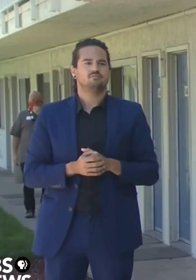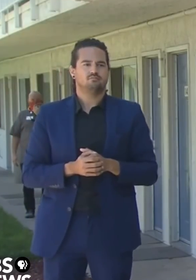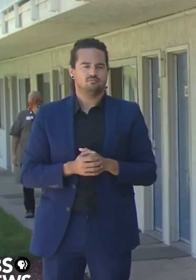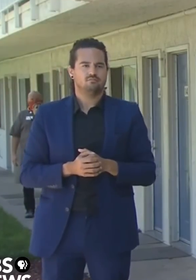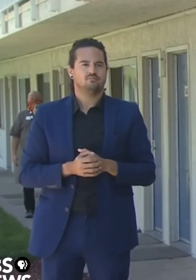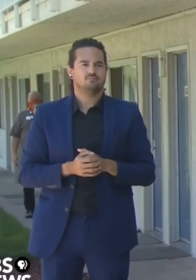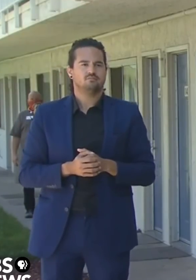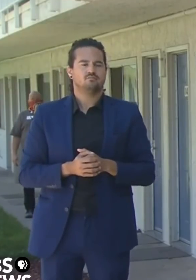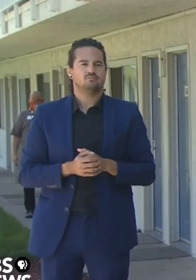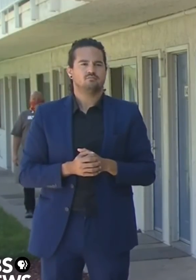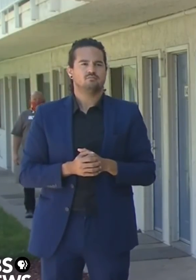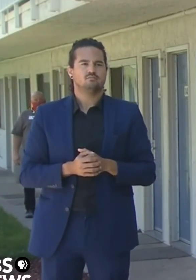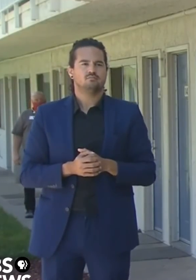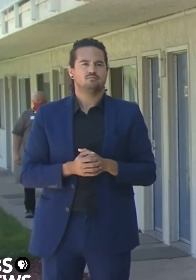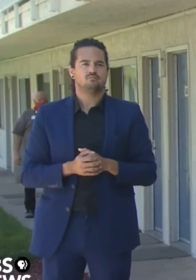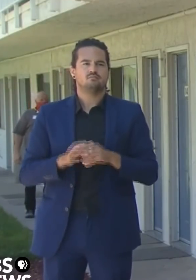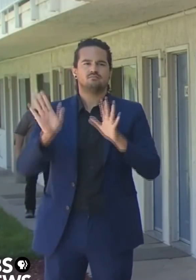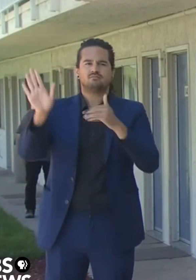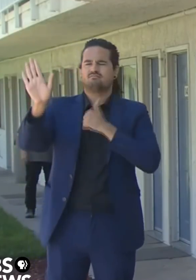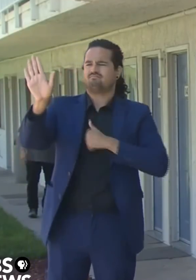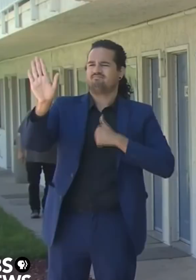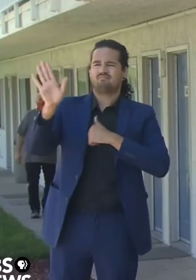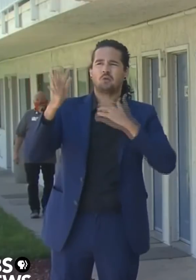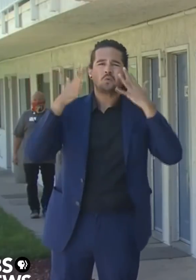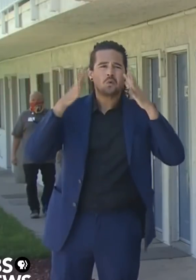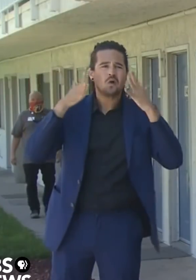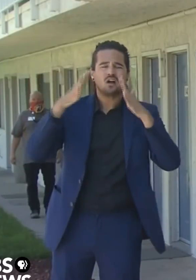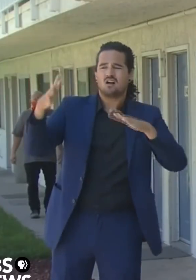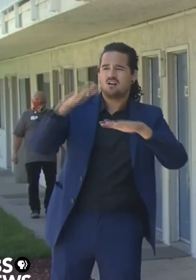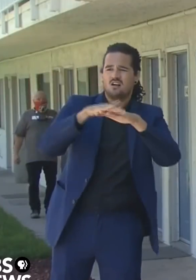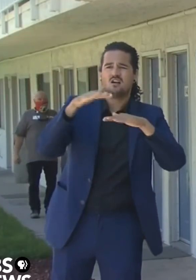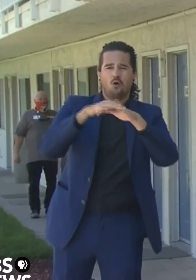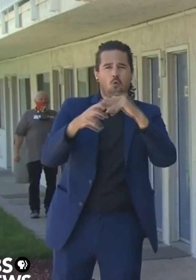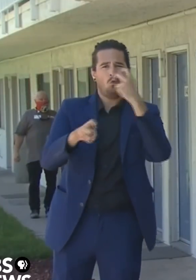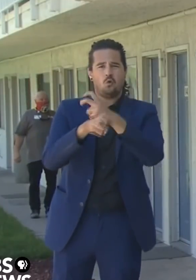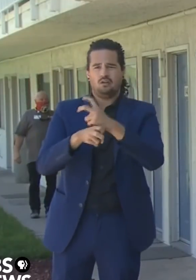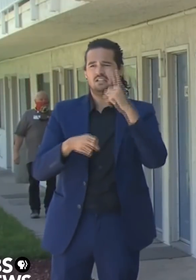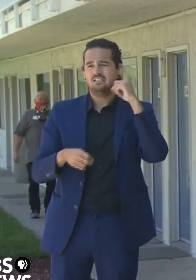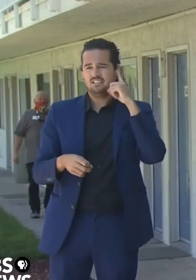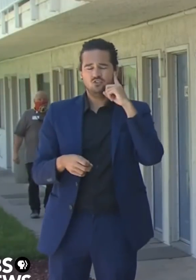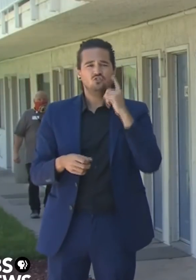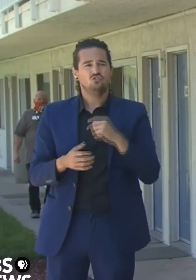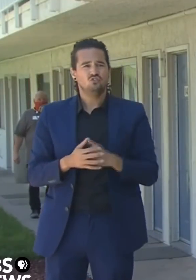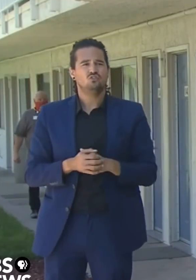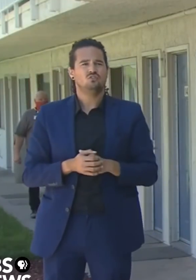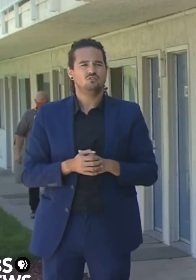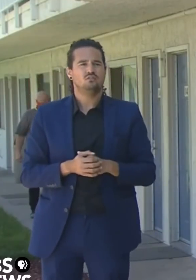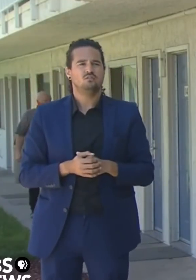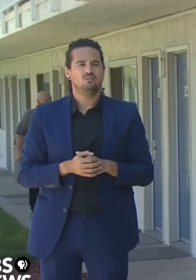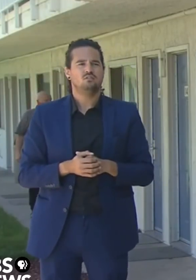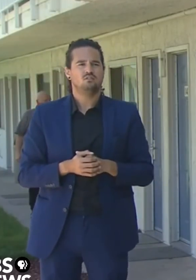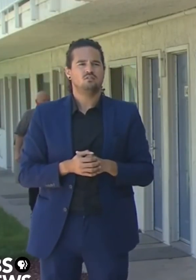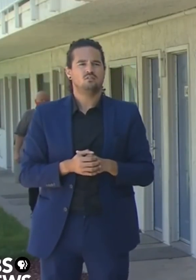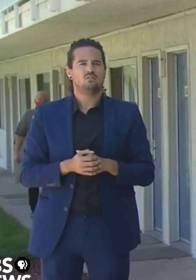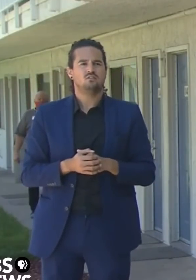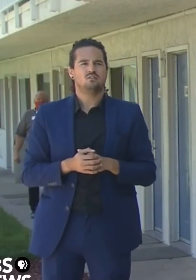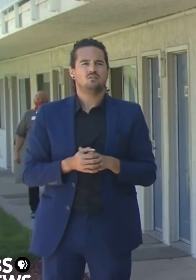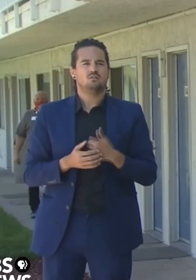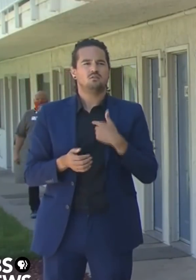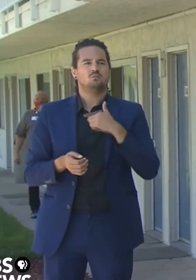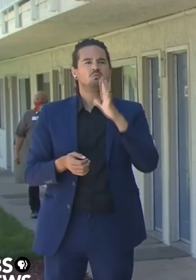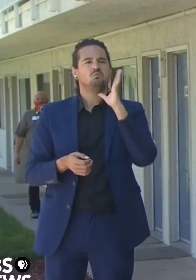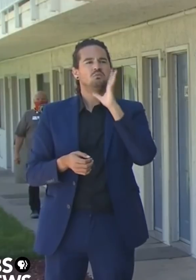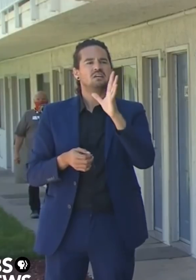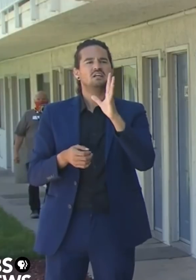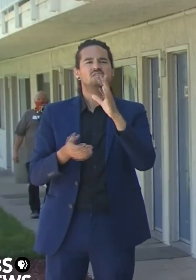me because of the noise. Maybe I referred you to comments I made during our press conference yesterday. know